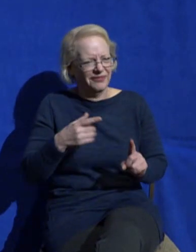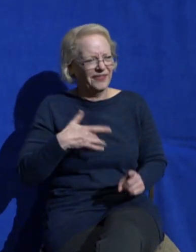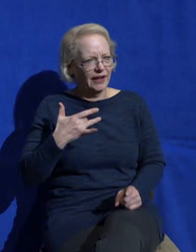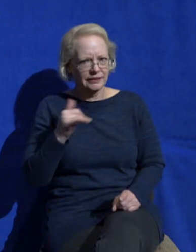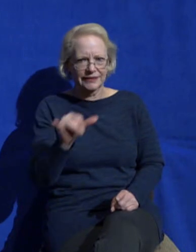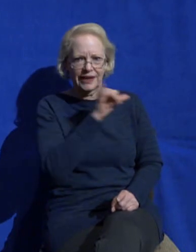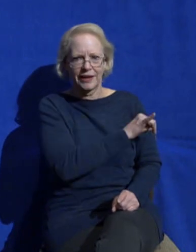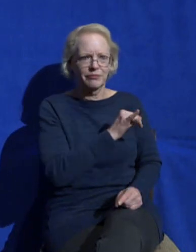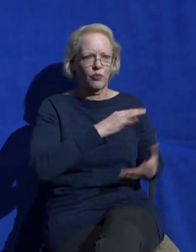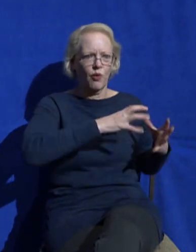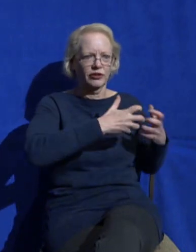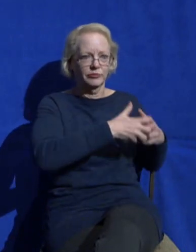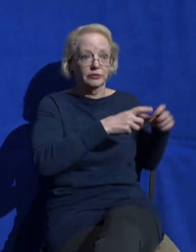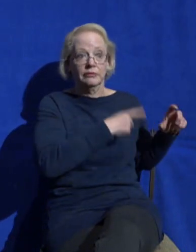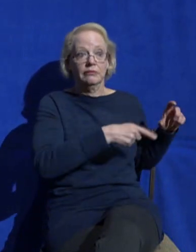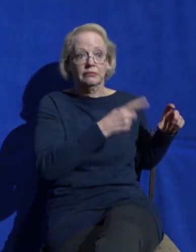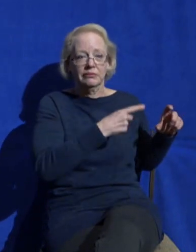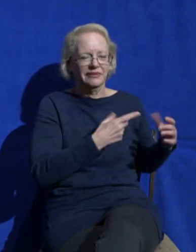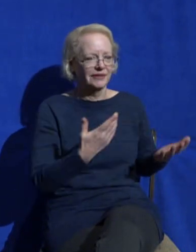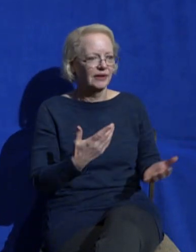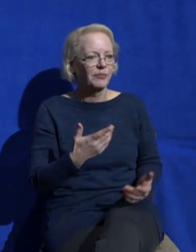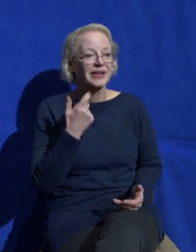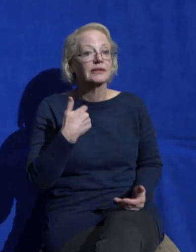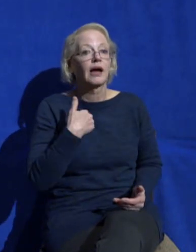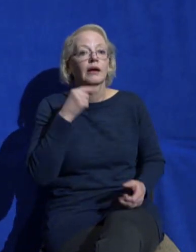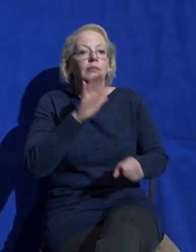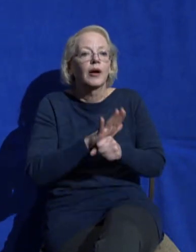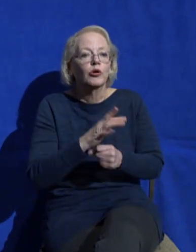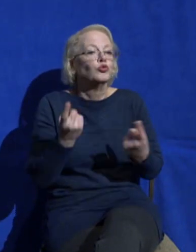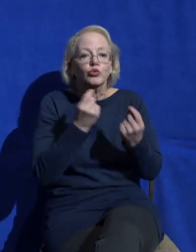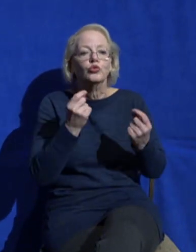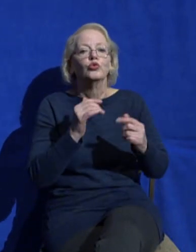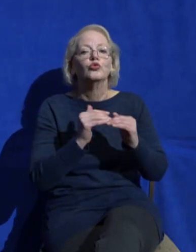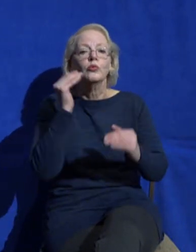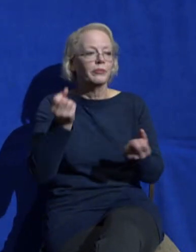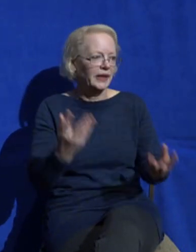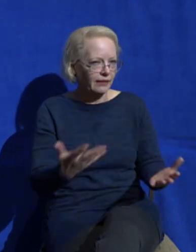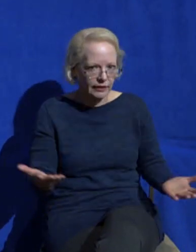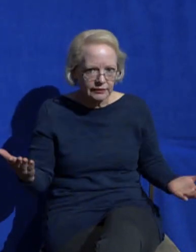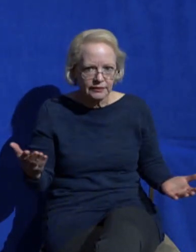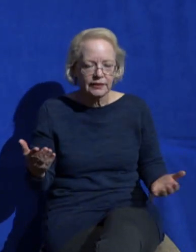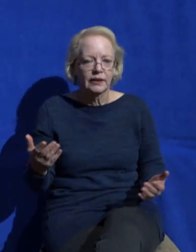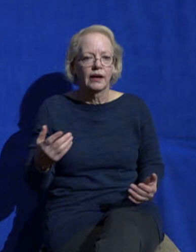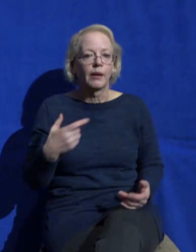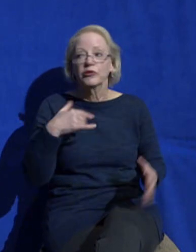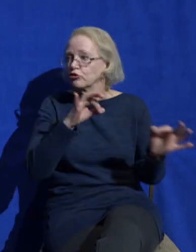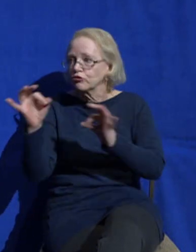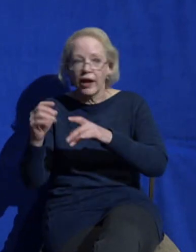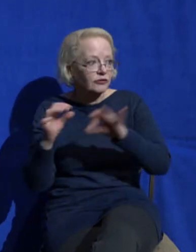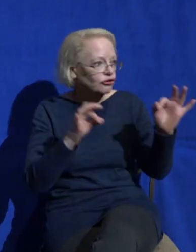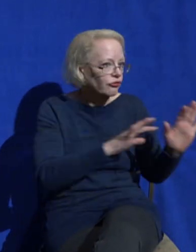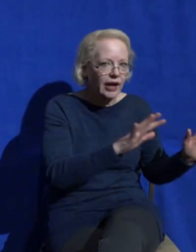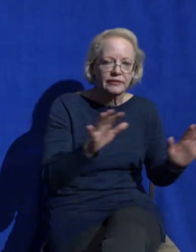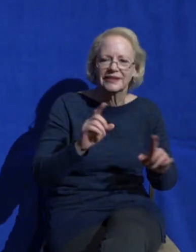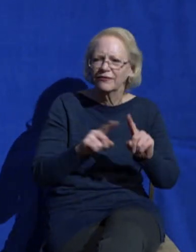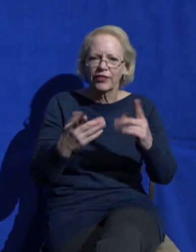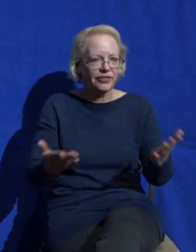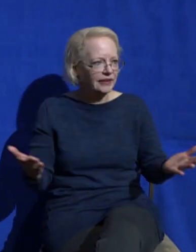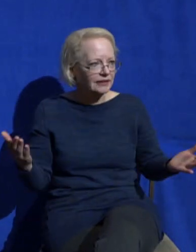We're overcommitted, constantly distracted. Some of y'all resonate with this. And if the research is true, a lot